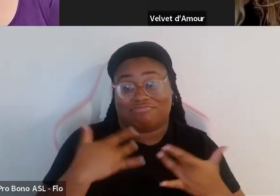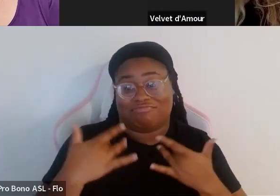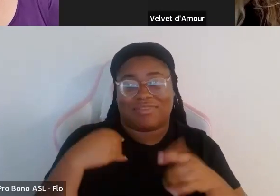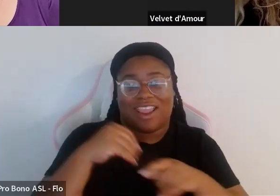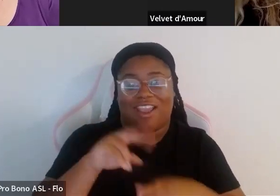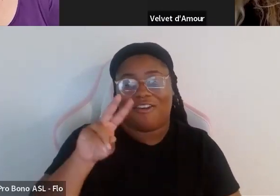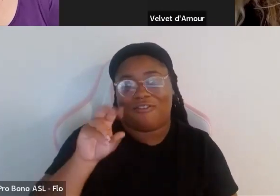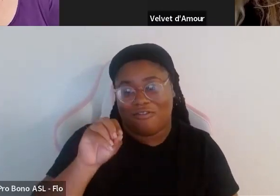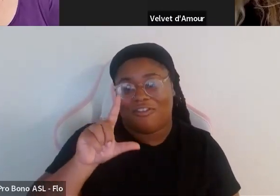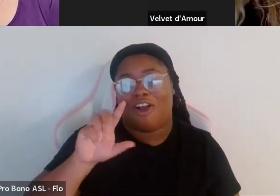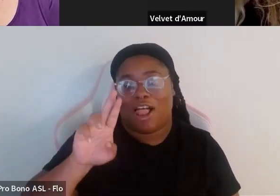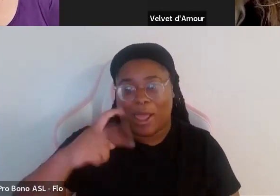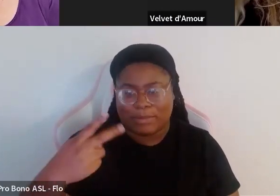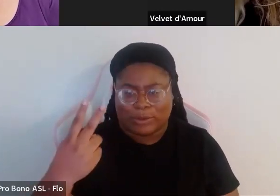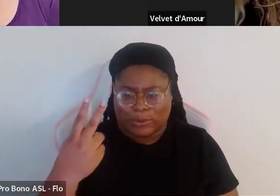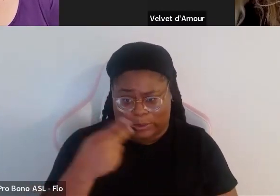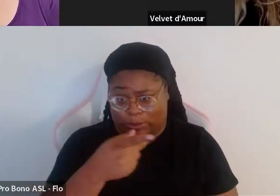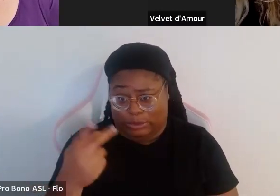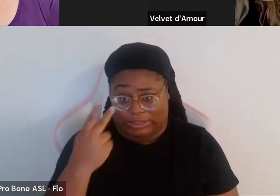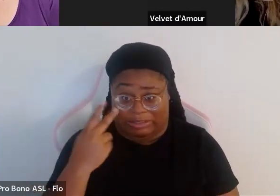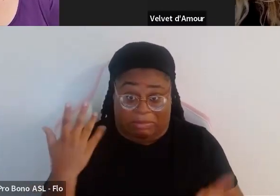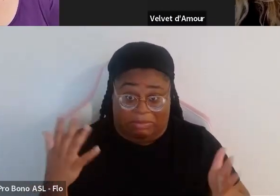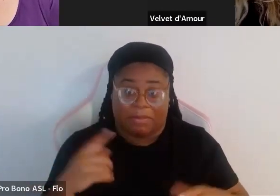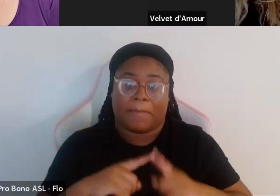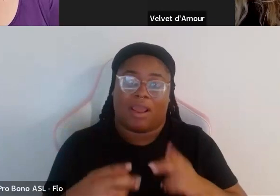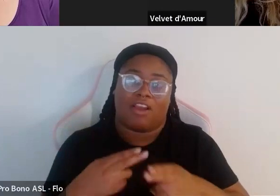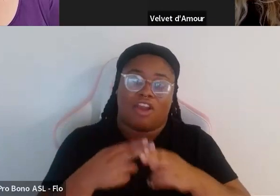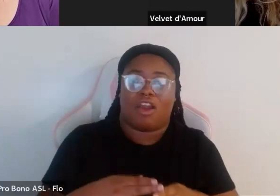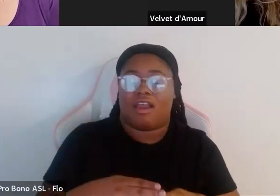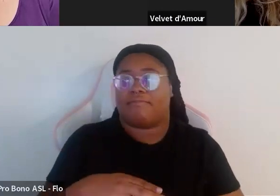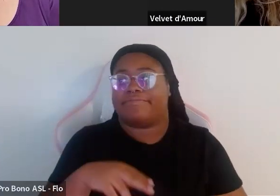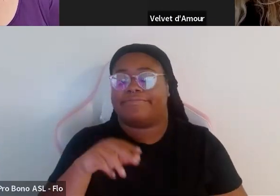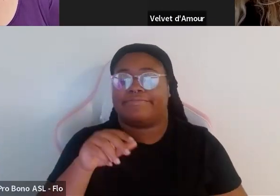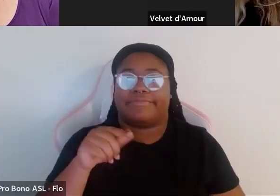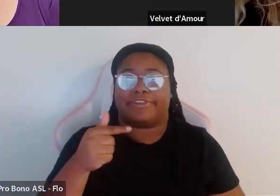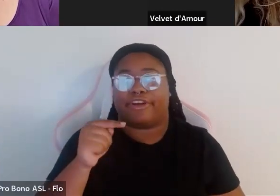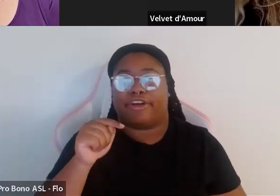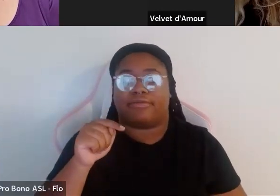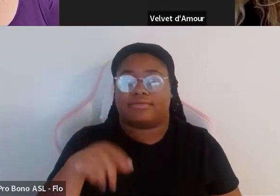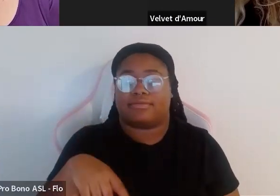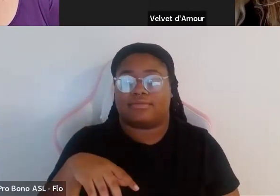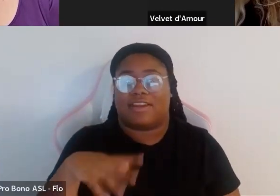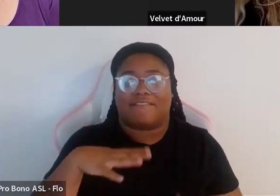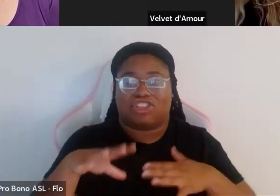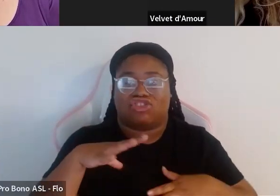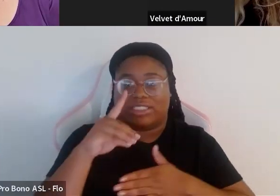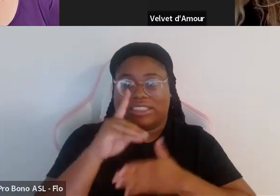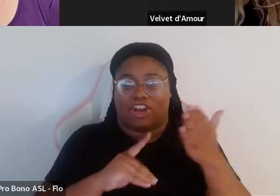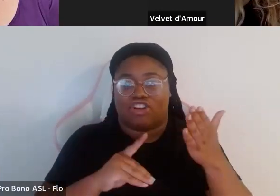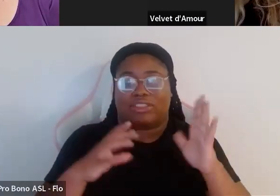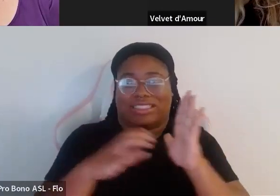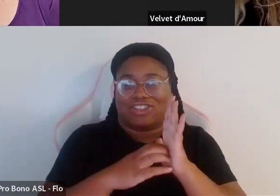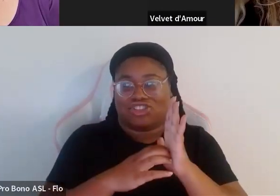voluptu and i don't know if you guys have seen it but it's the avant-garde fashion designer section where i highlight